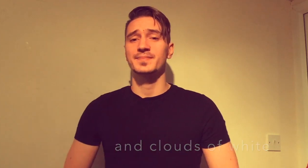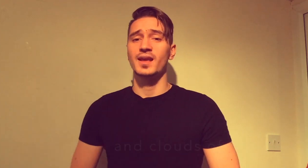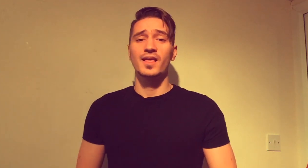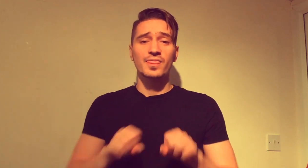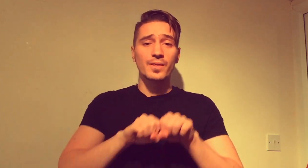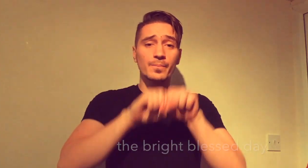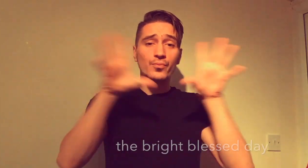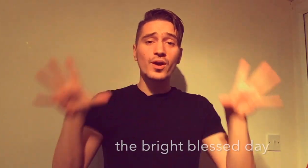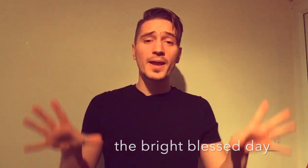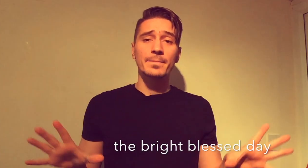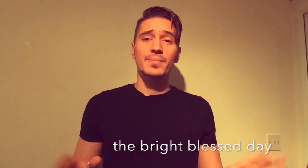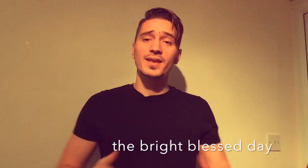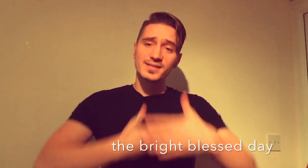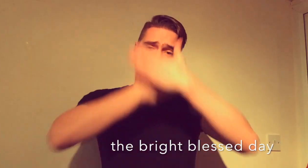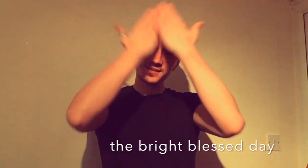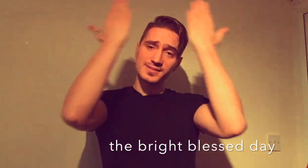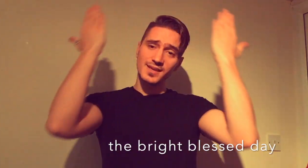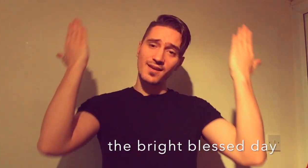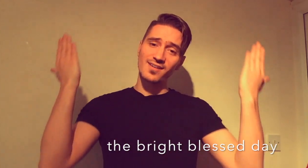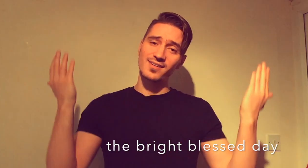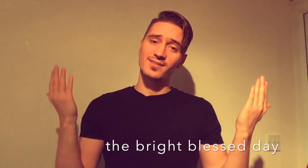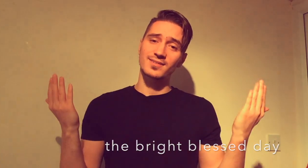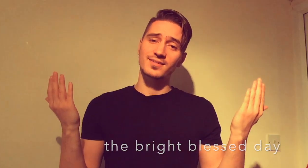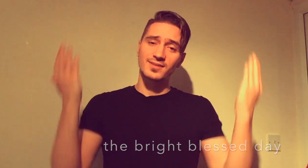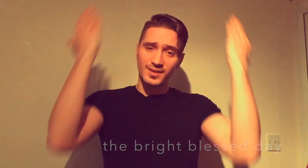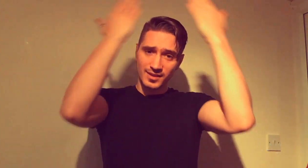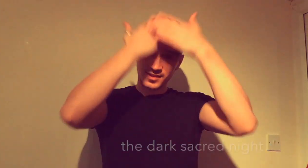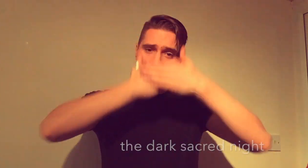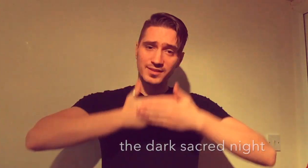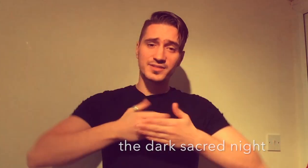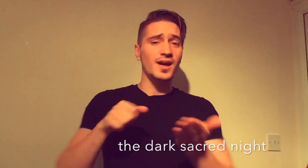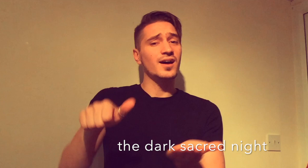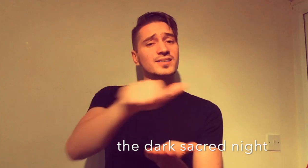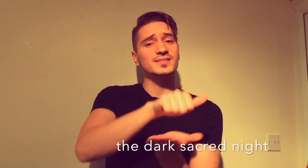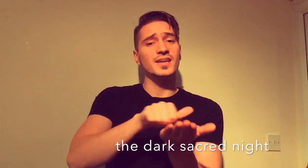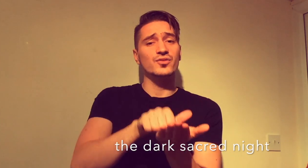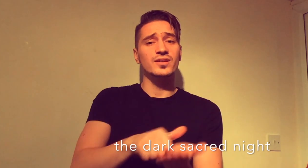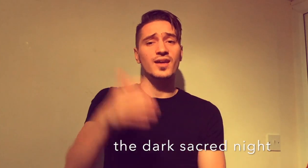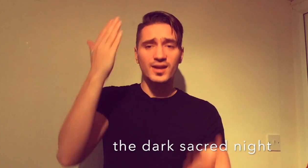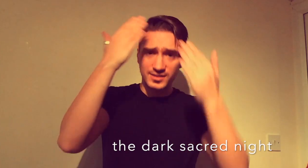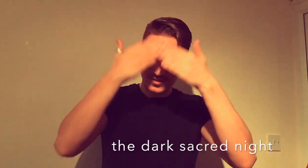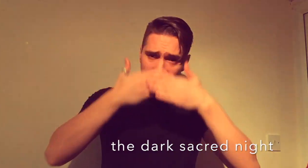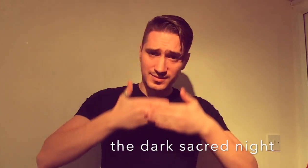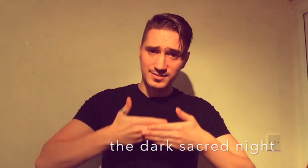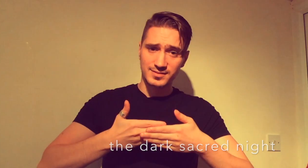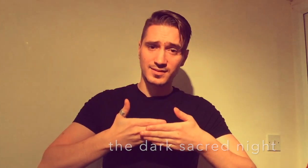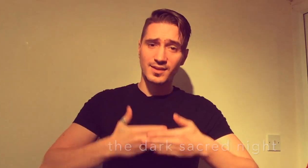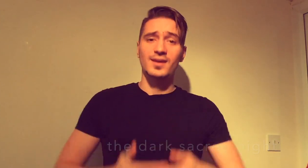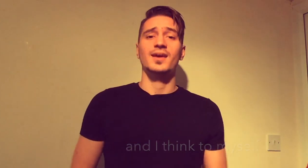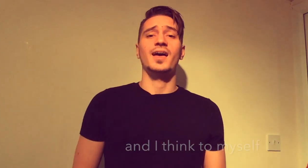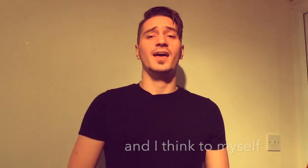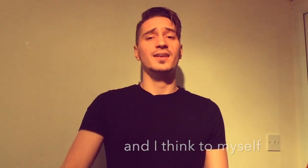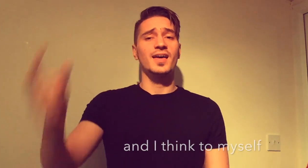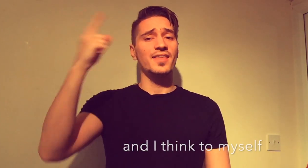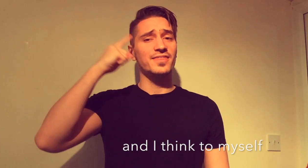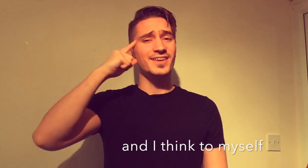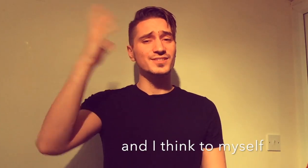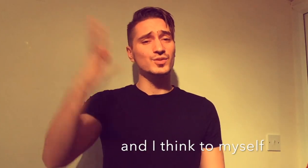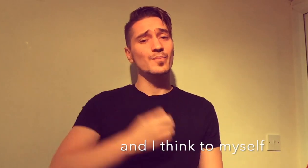The bright blessed day, the dark sacred night. And I think to